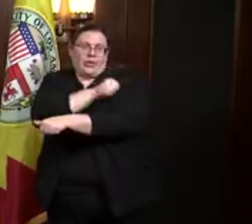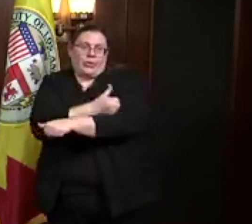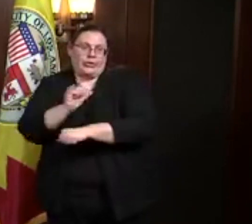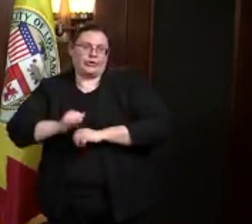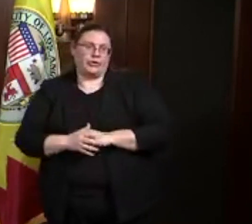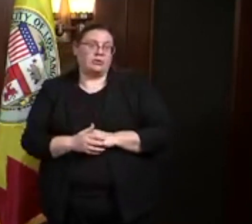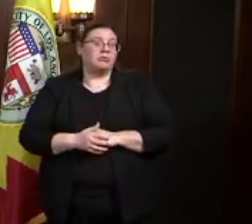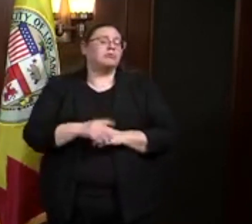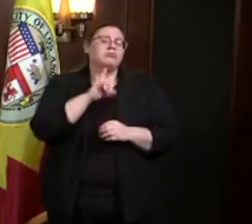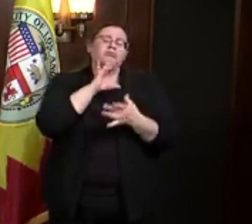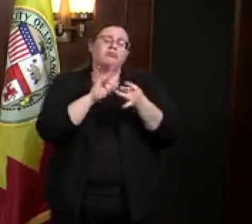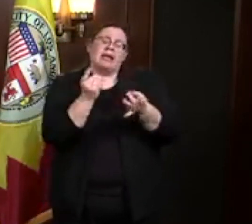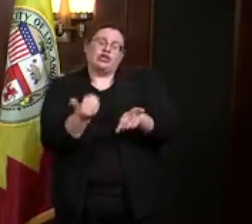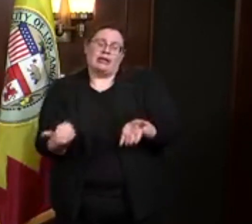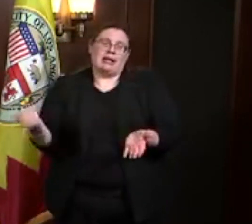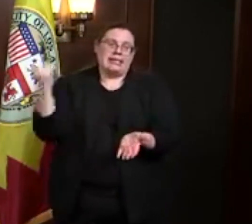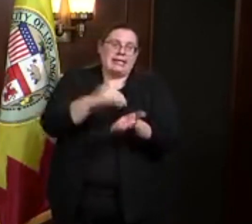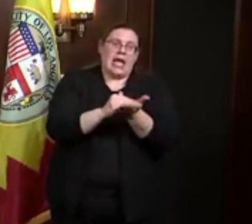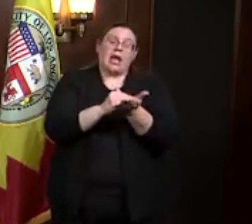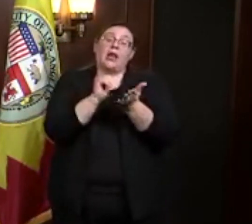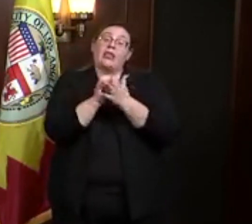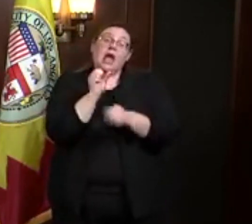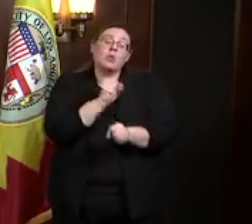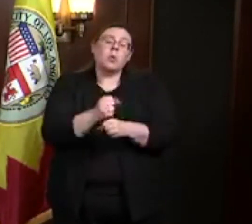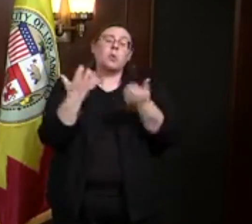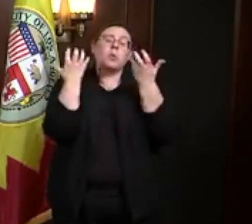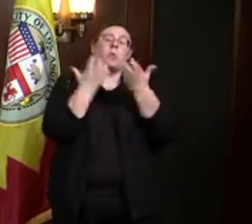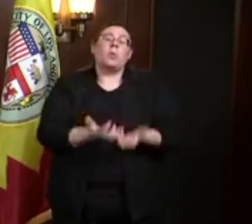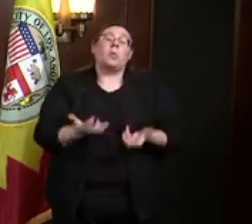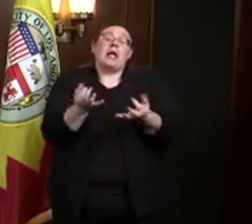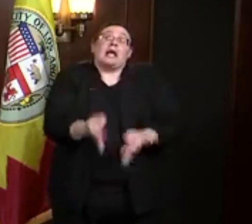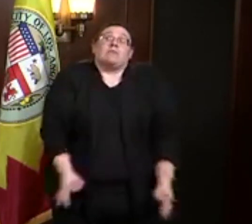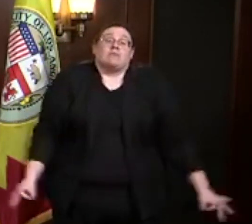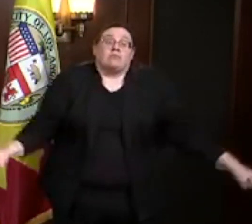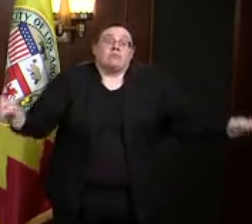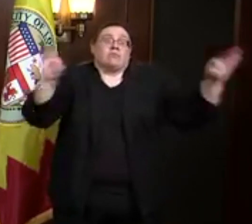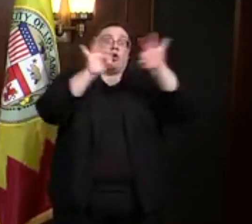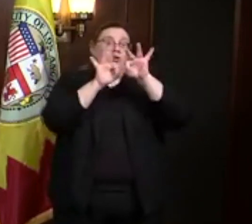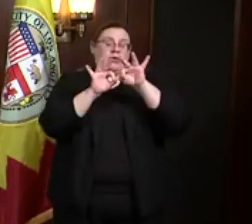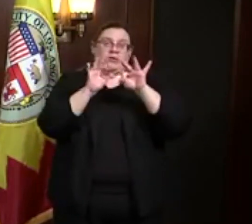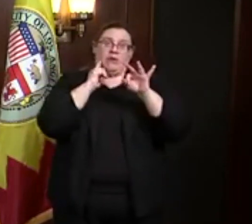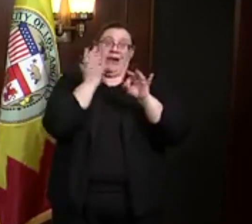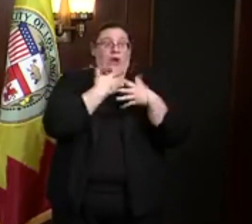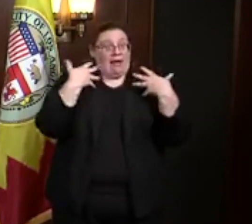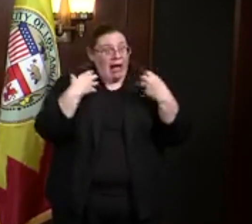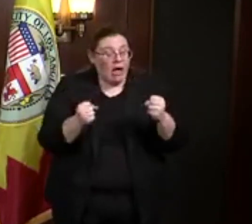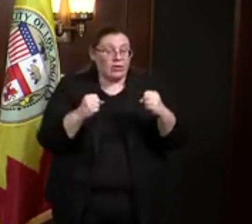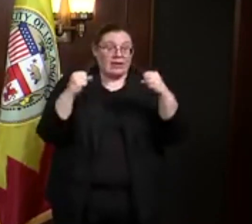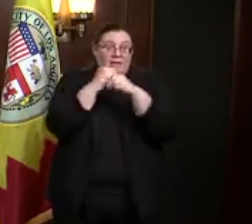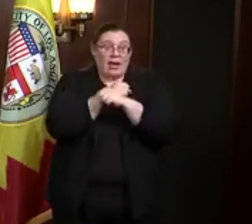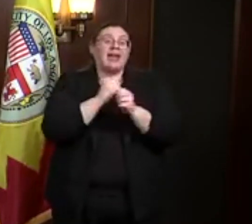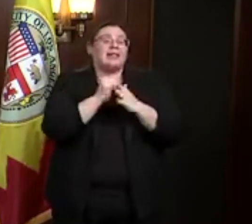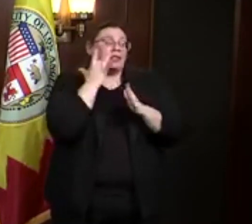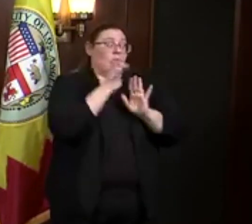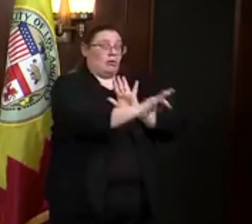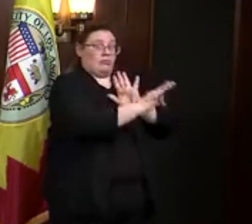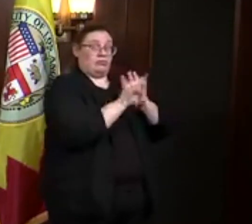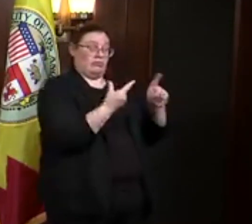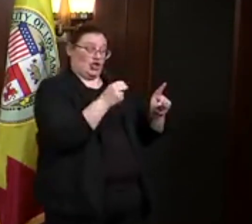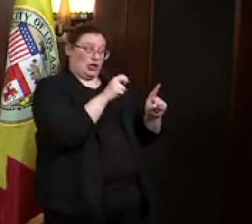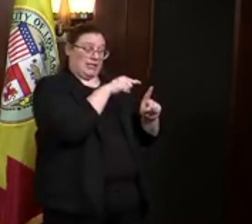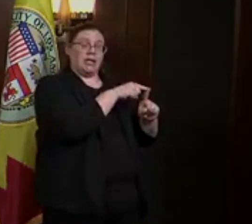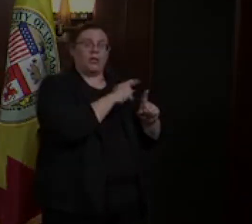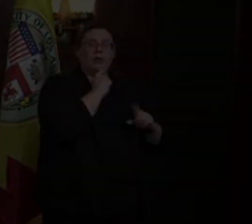cannot overstate how important this work is going to be to our health and to the fight ahead. By putting Gene in this role, he will save